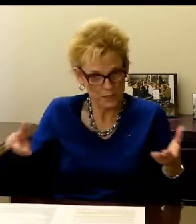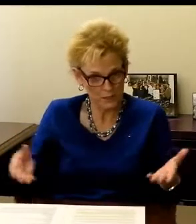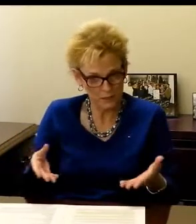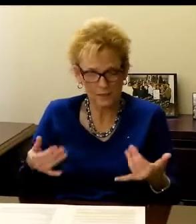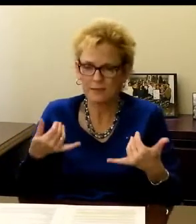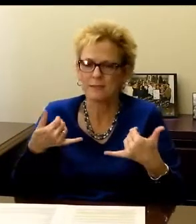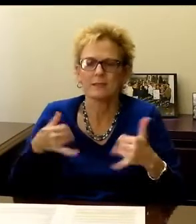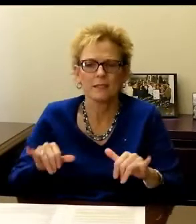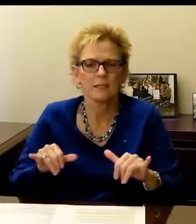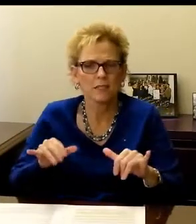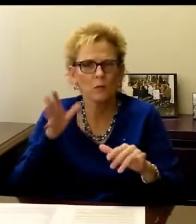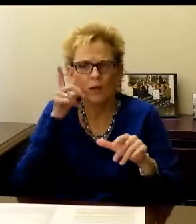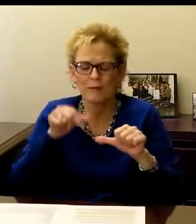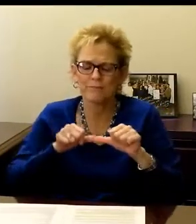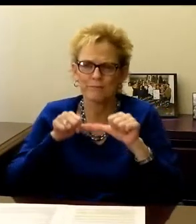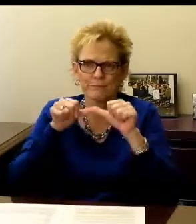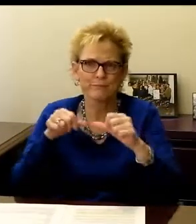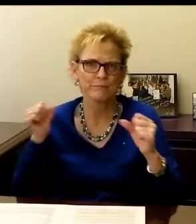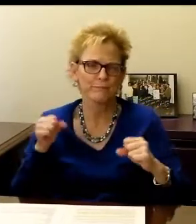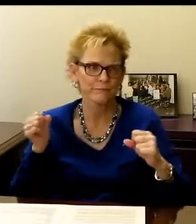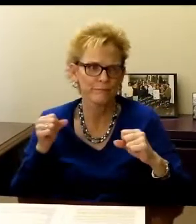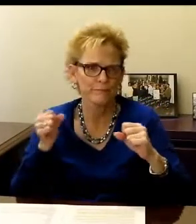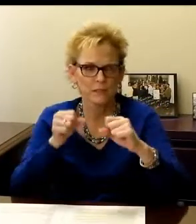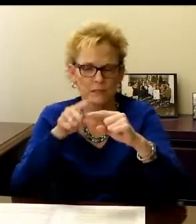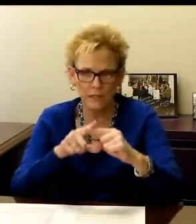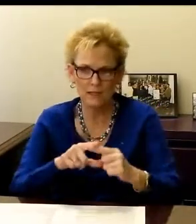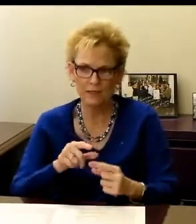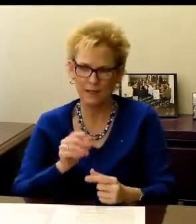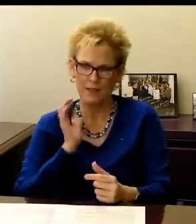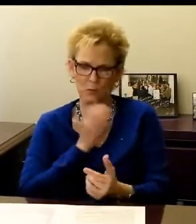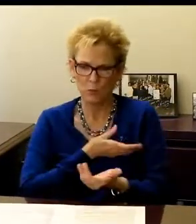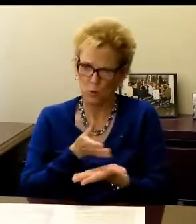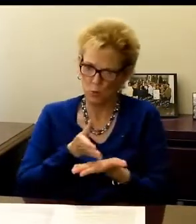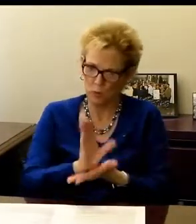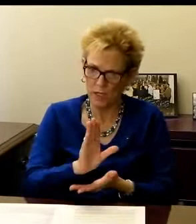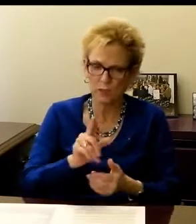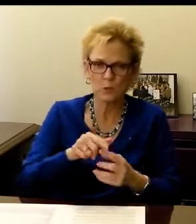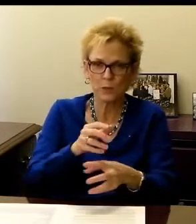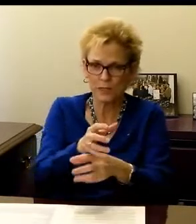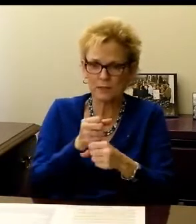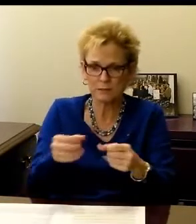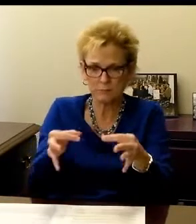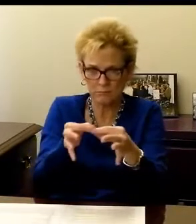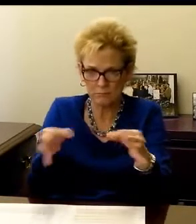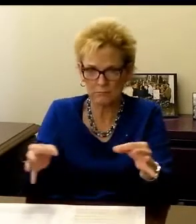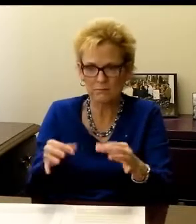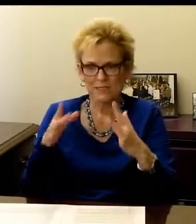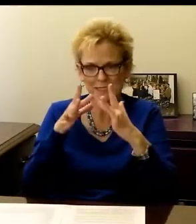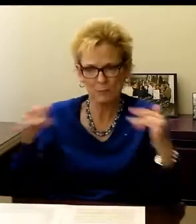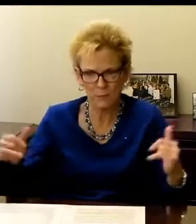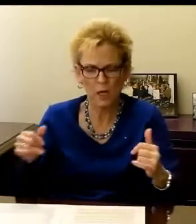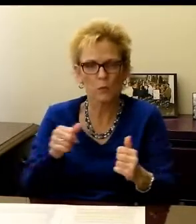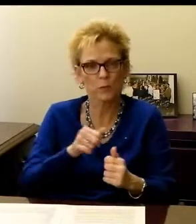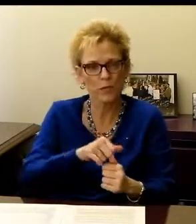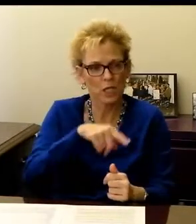GLAAD's position here, we are still continuing to fight for our rights for equal access to obtain captioning.